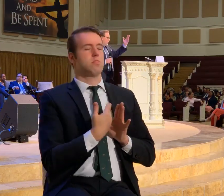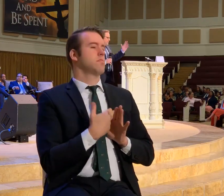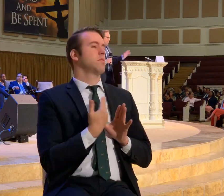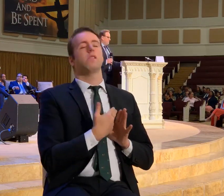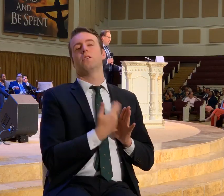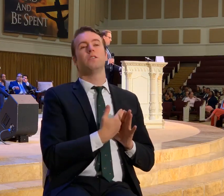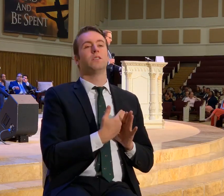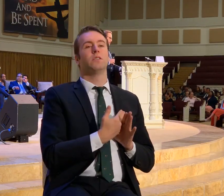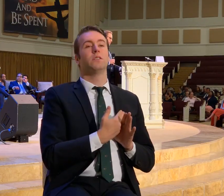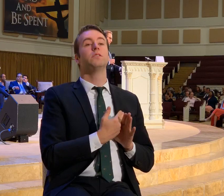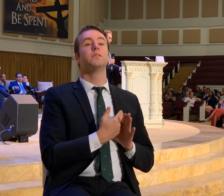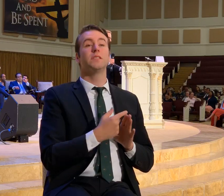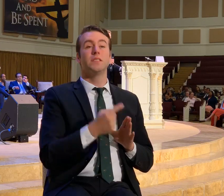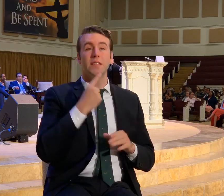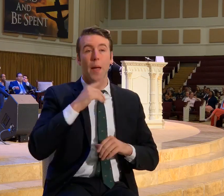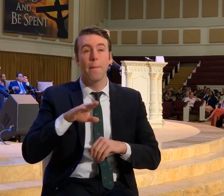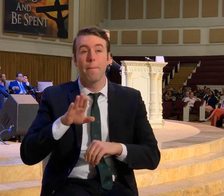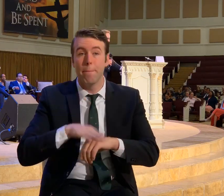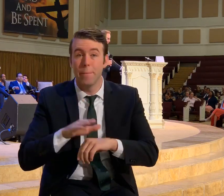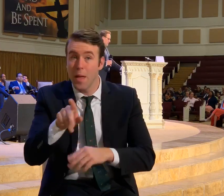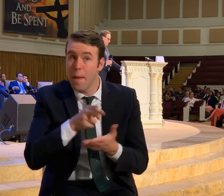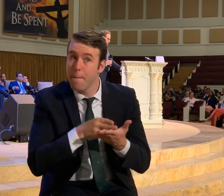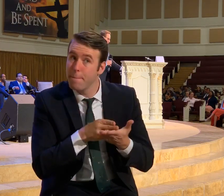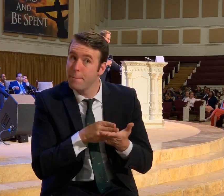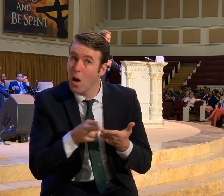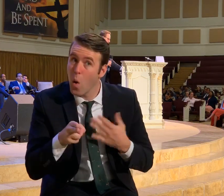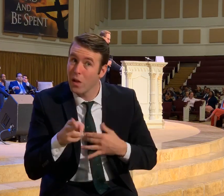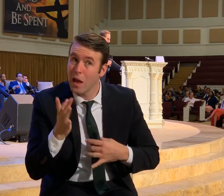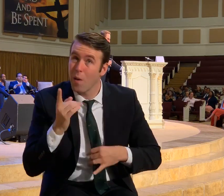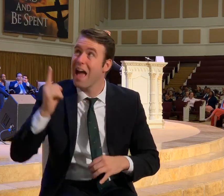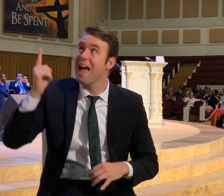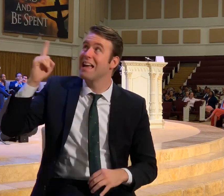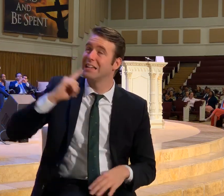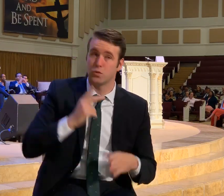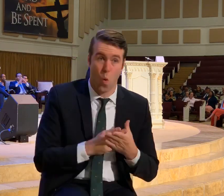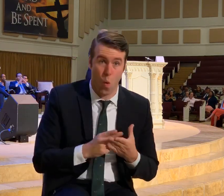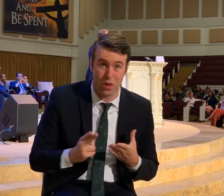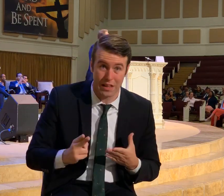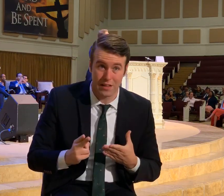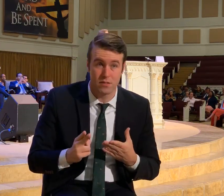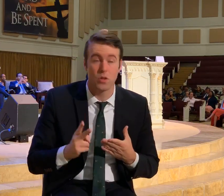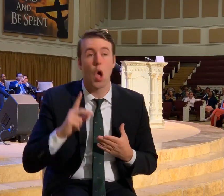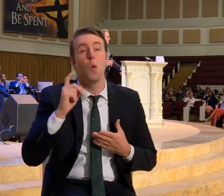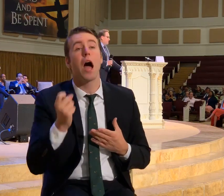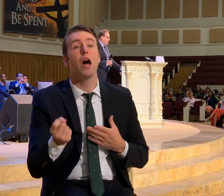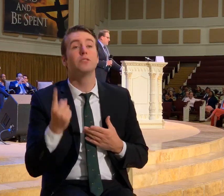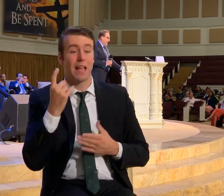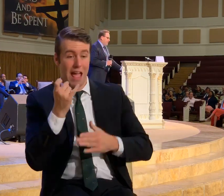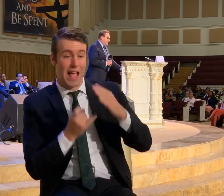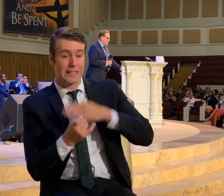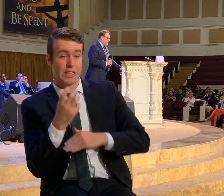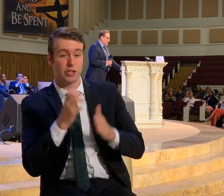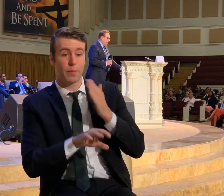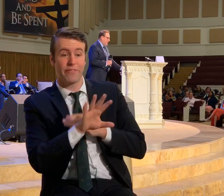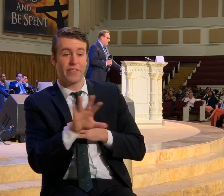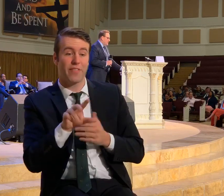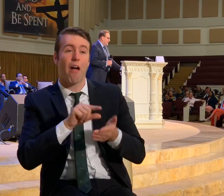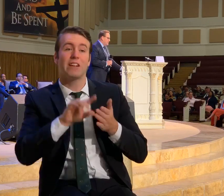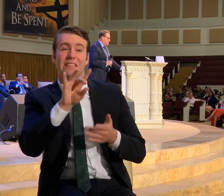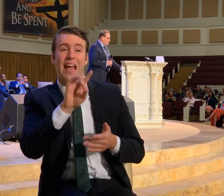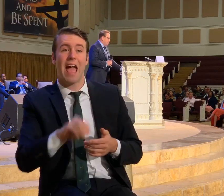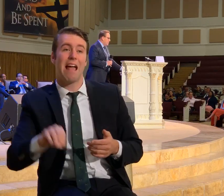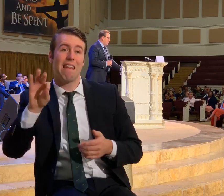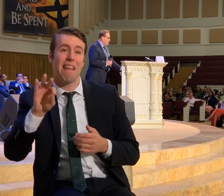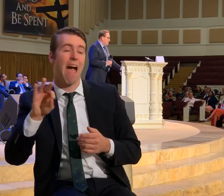He called them. He said. Be holy. Because he is holy. I understand something. Isaiah 55. Verse 8 and 9.